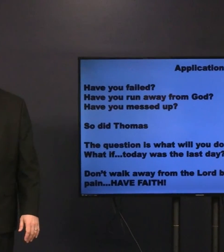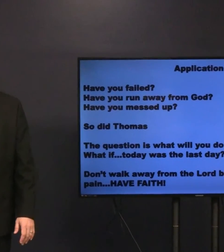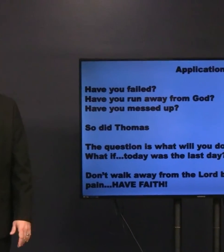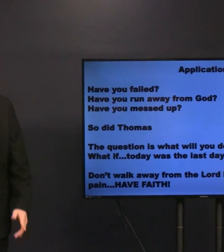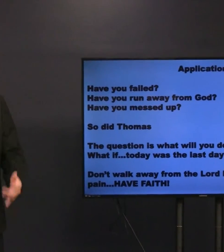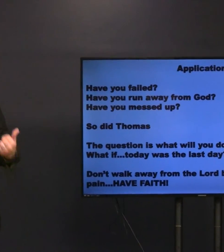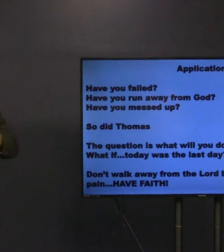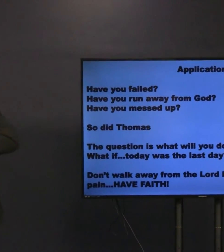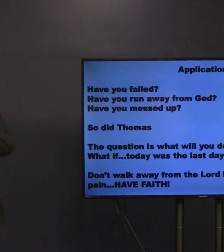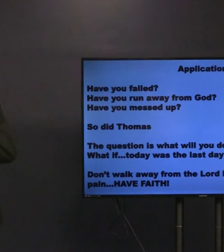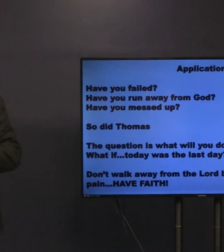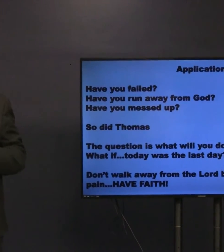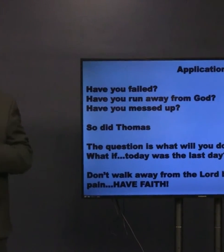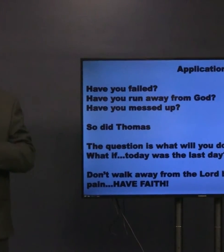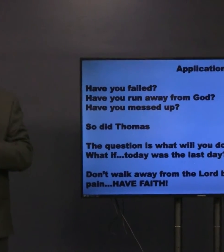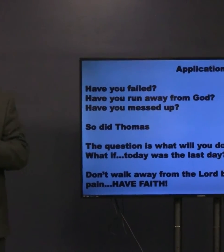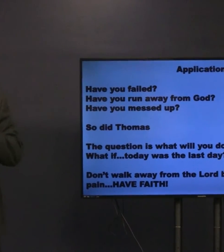What if today